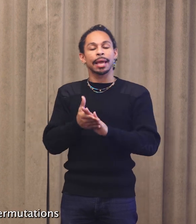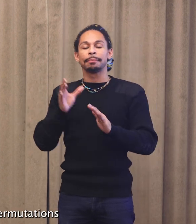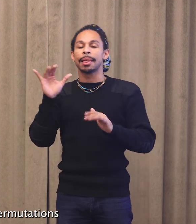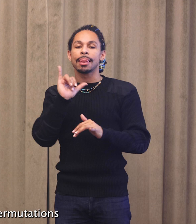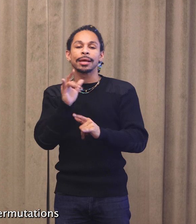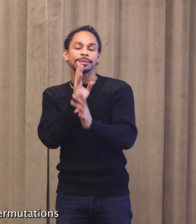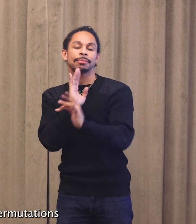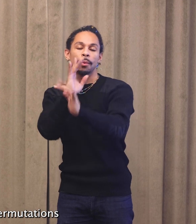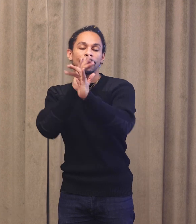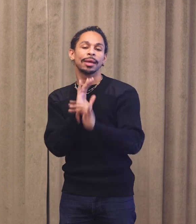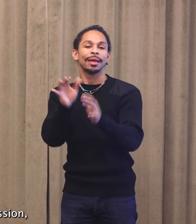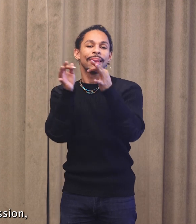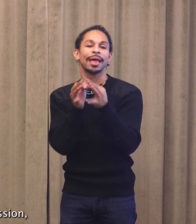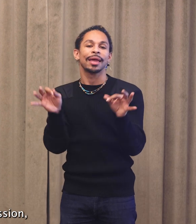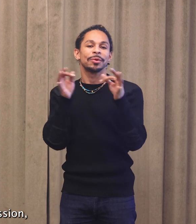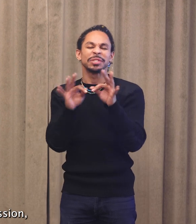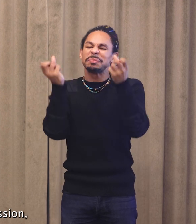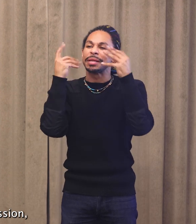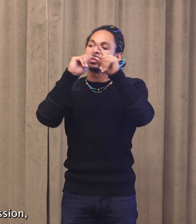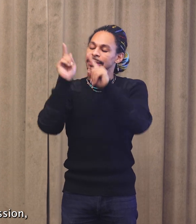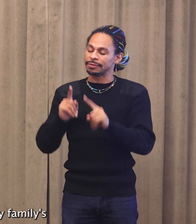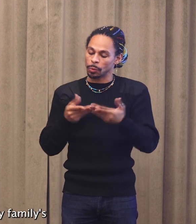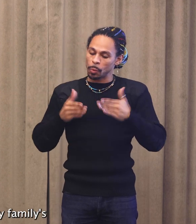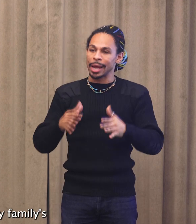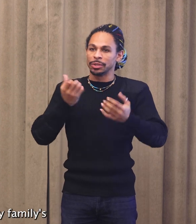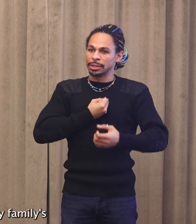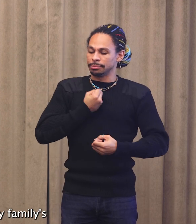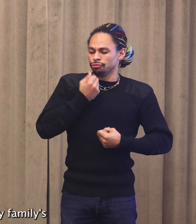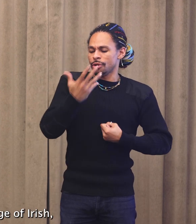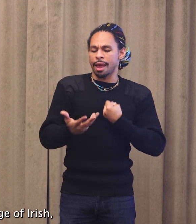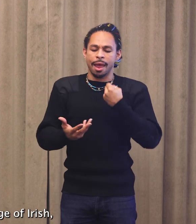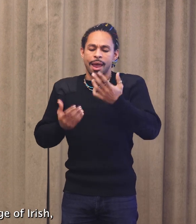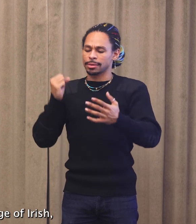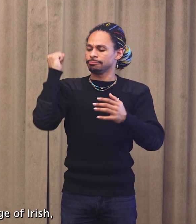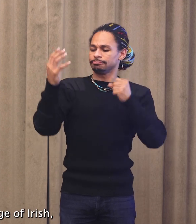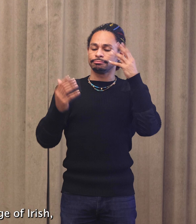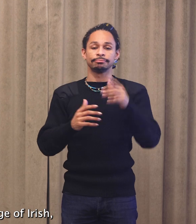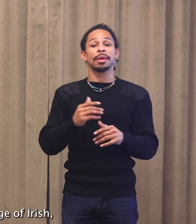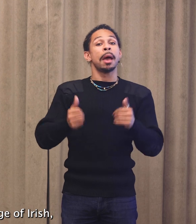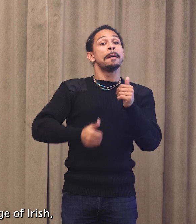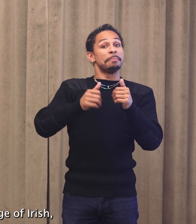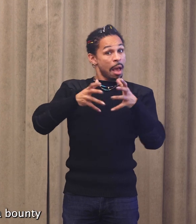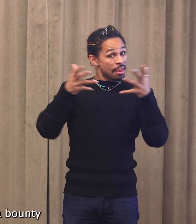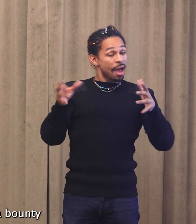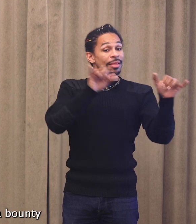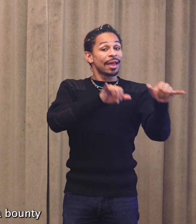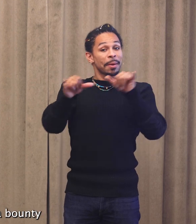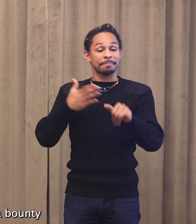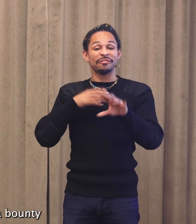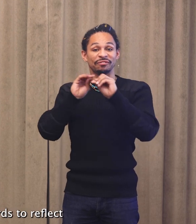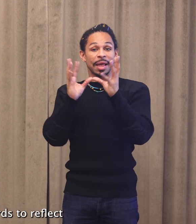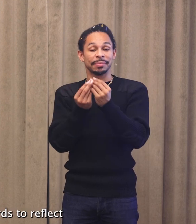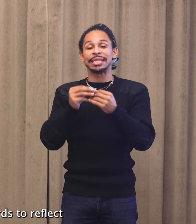endless permutations of expression, much like my family's native language of Irish, which has